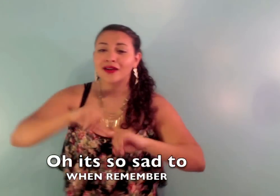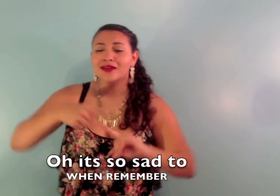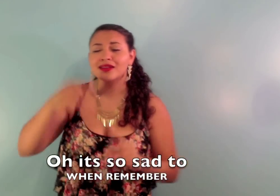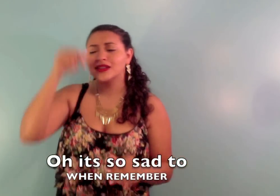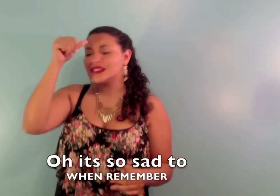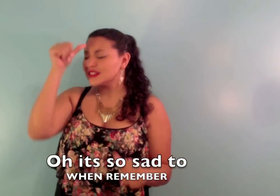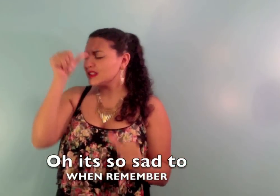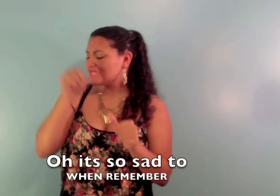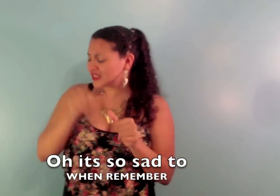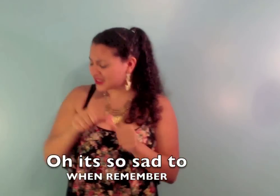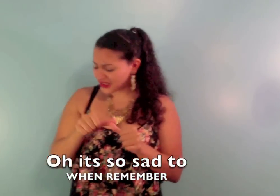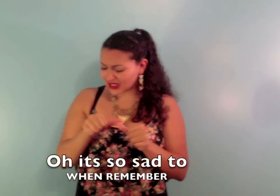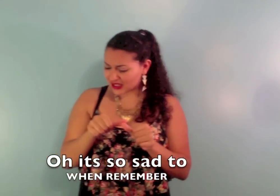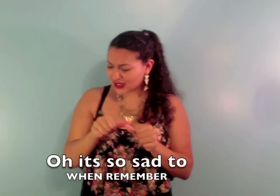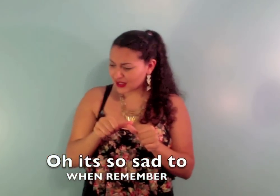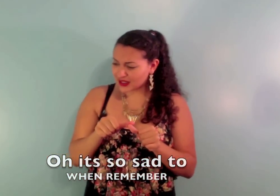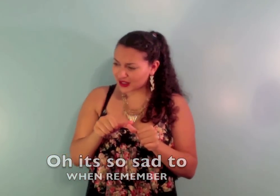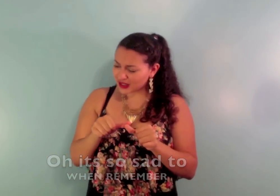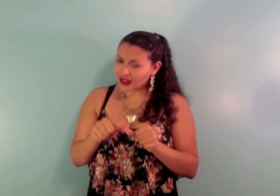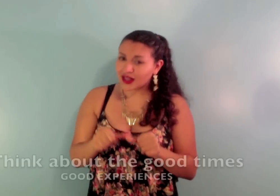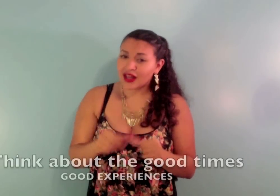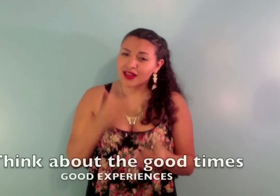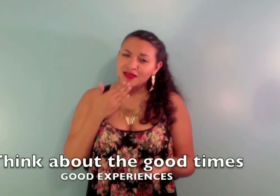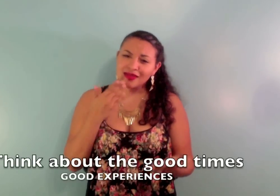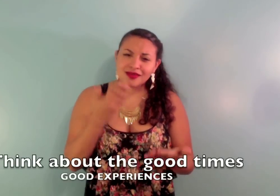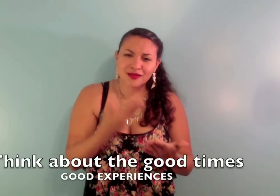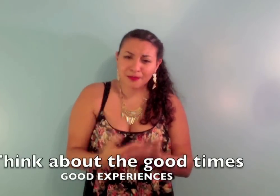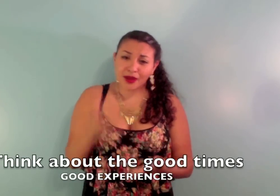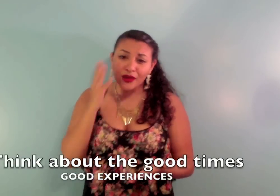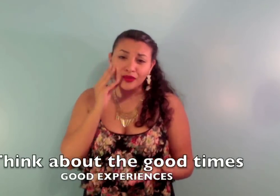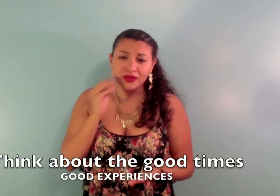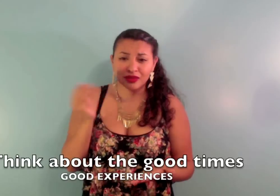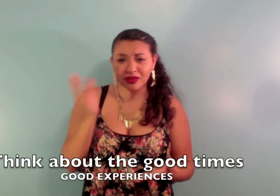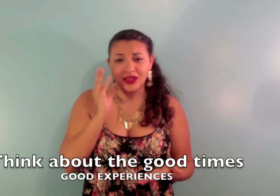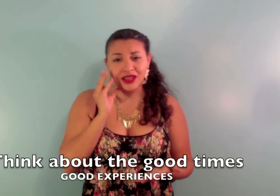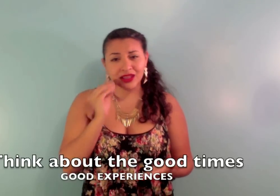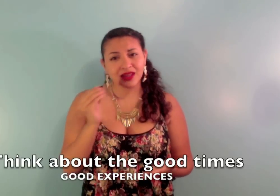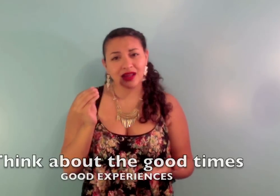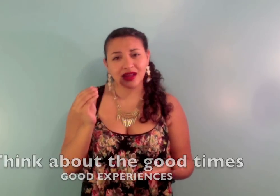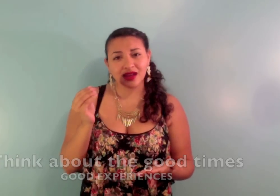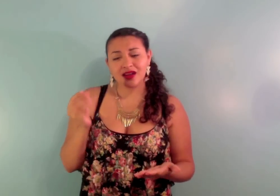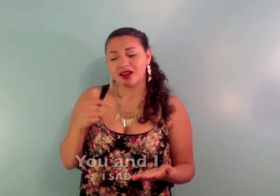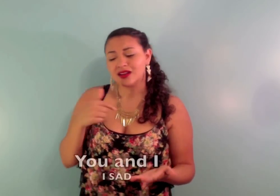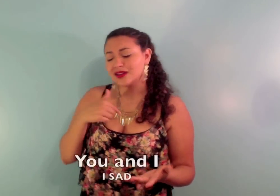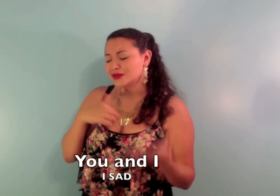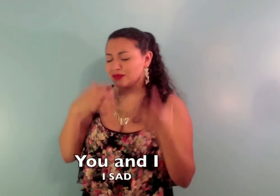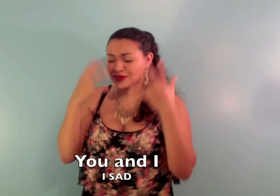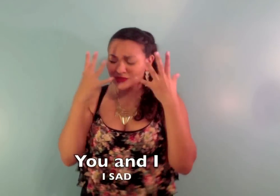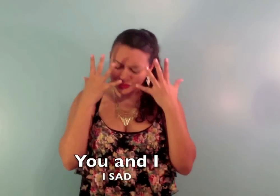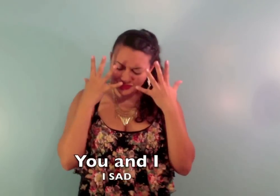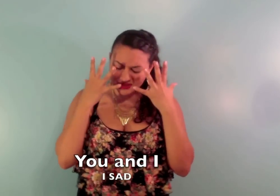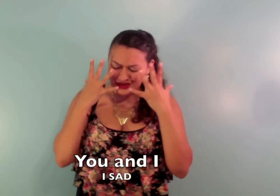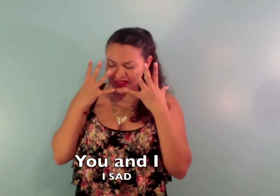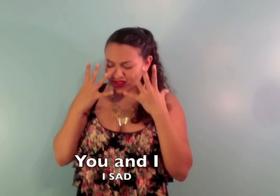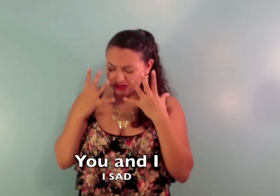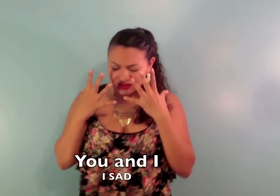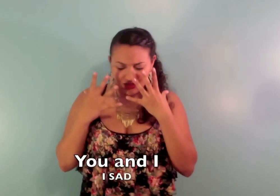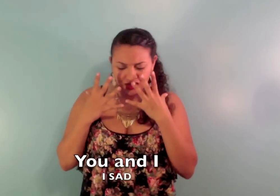it's so sad to think about the good times, you and I